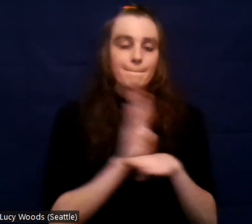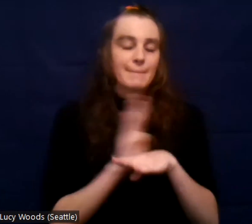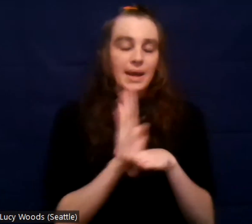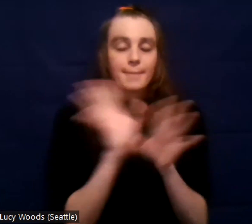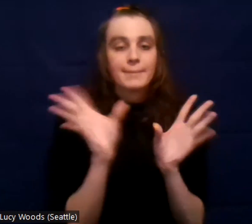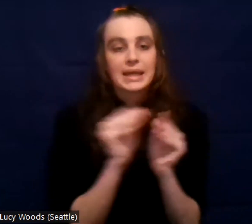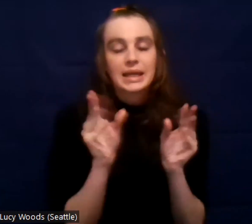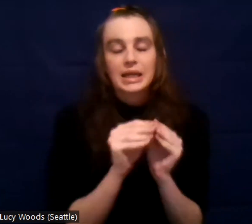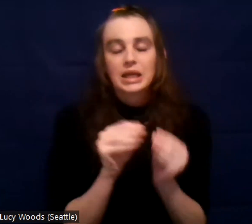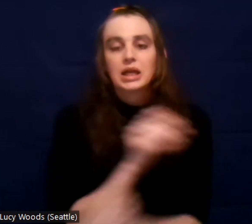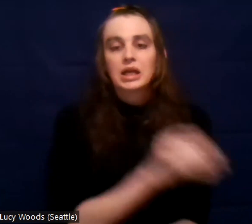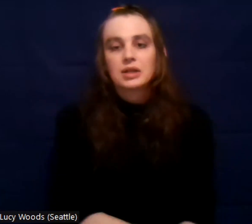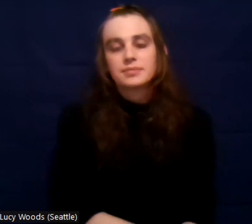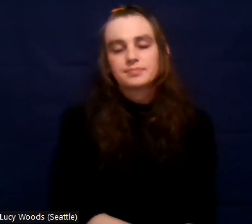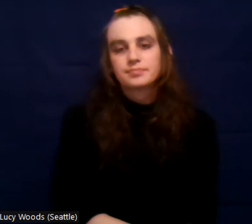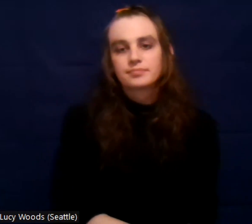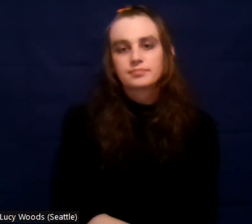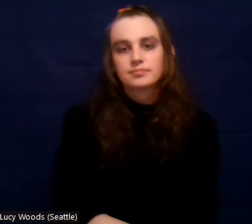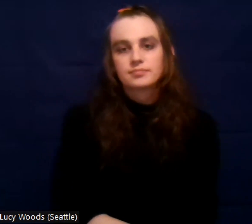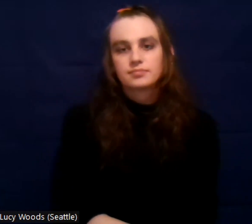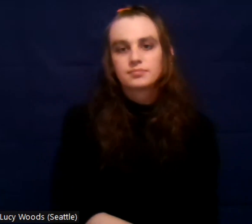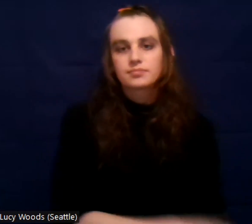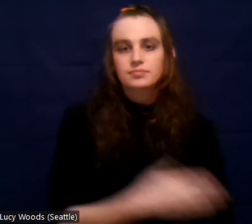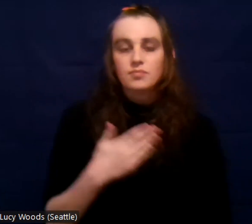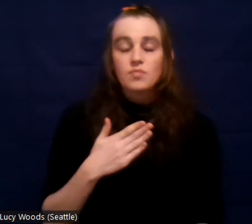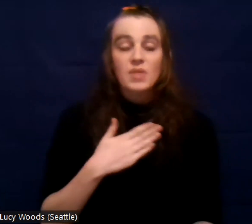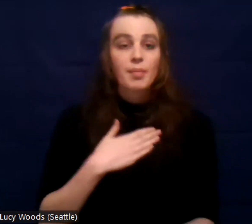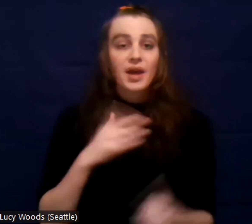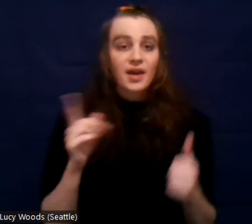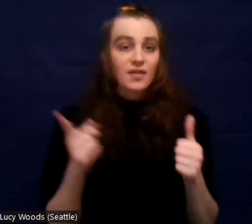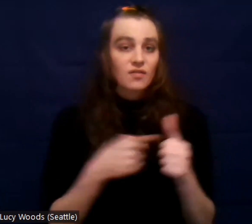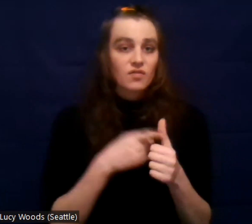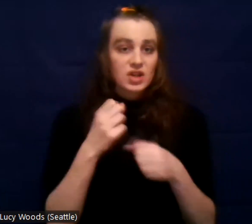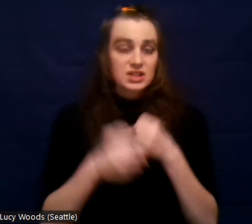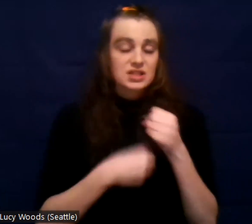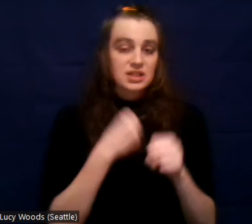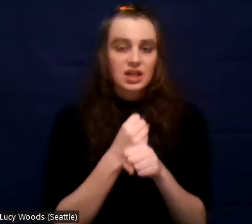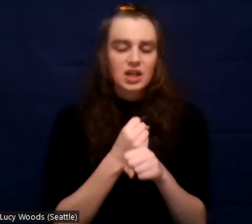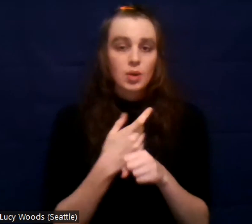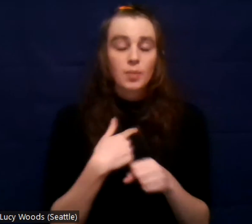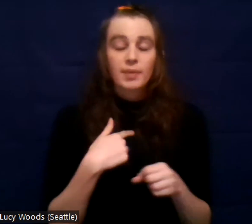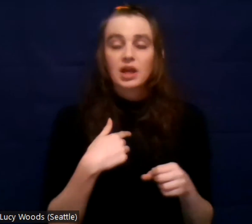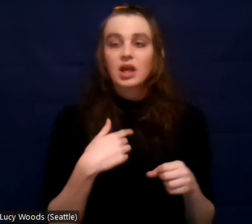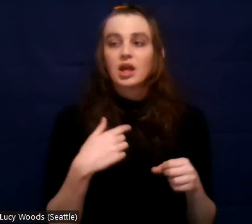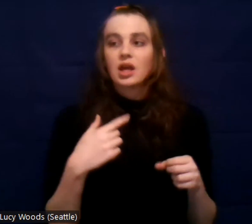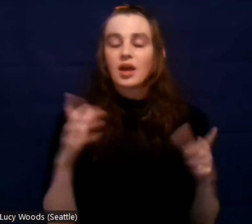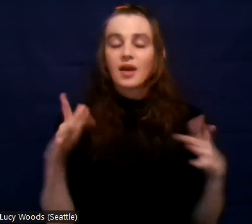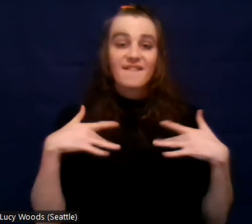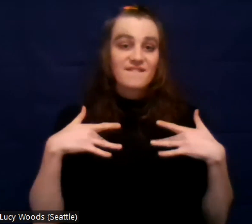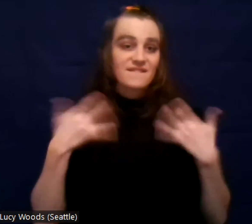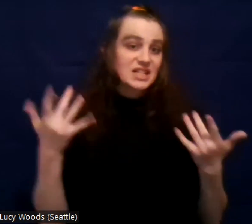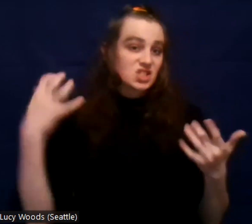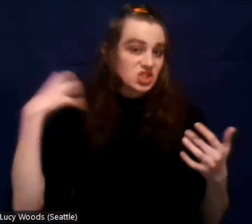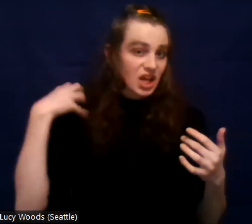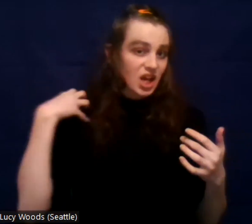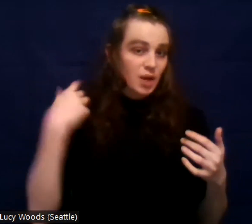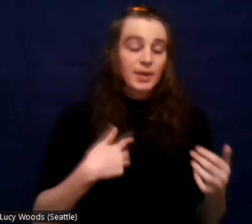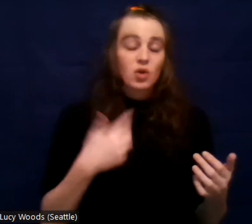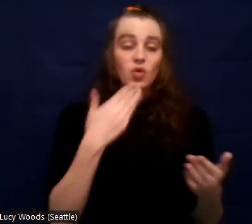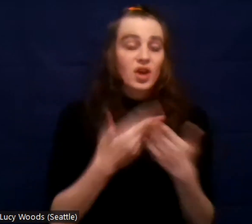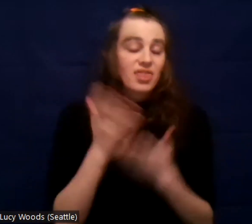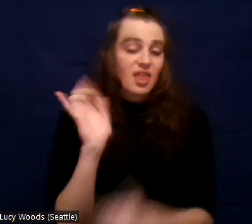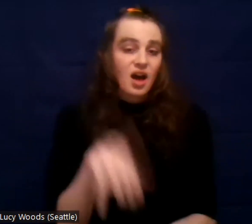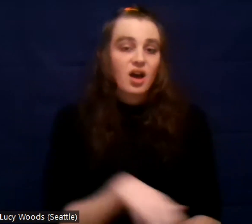and my first year I was events chair and it's something that I was actually very good at. Um,